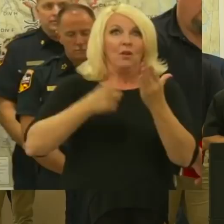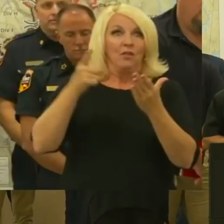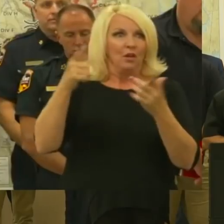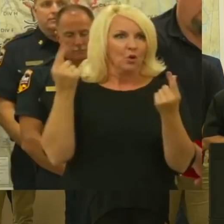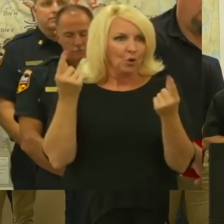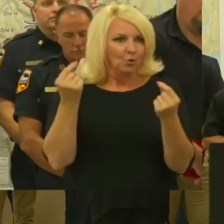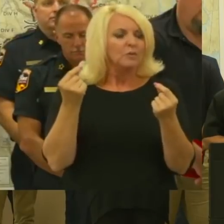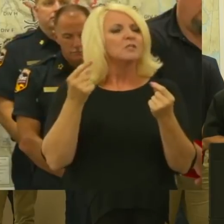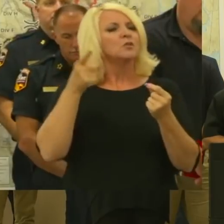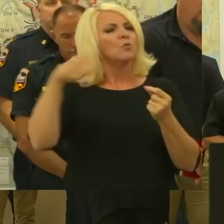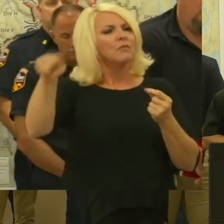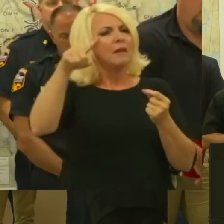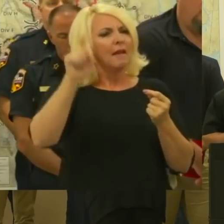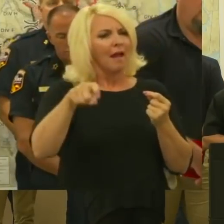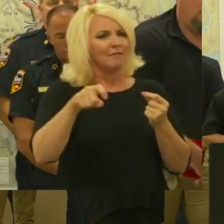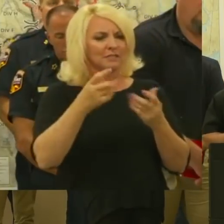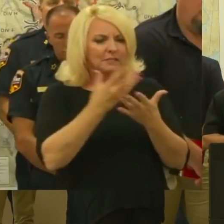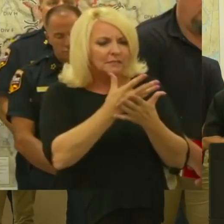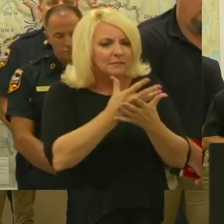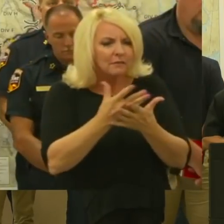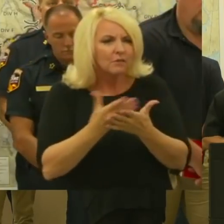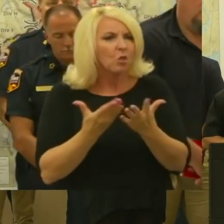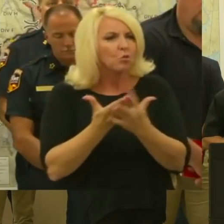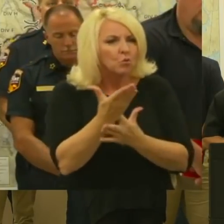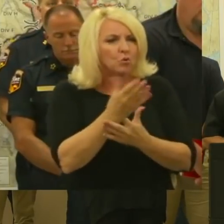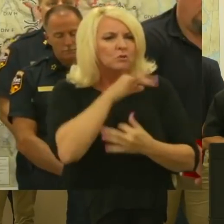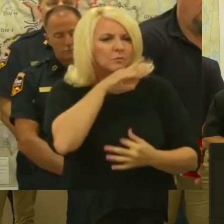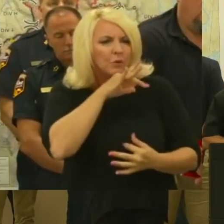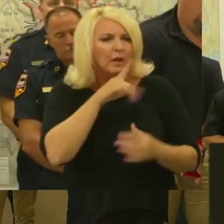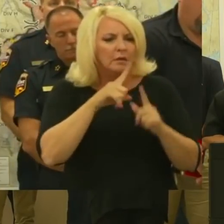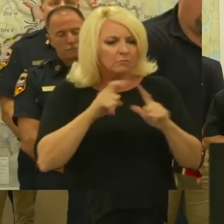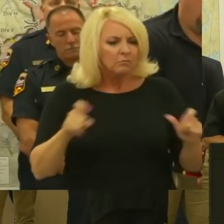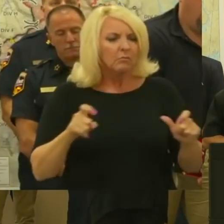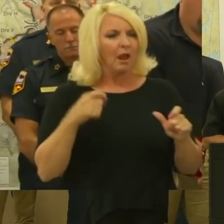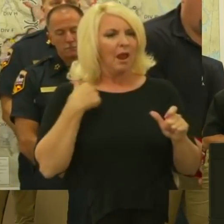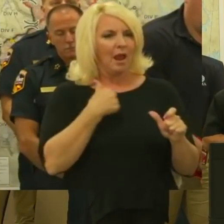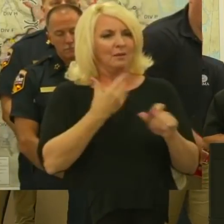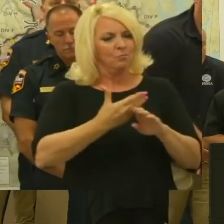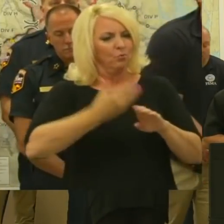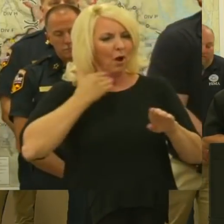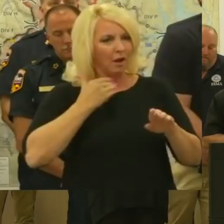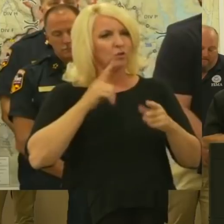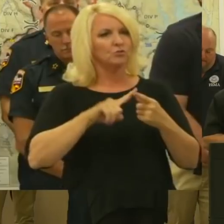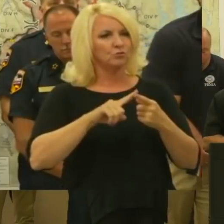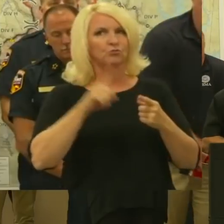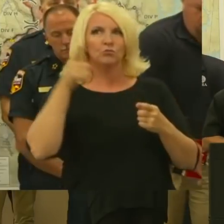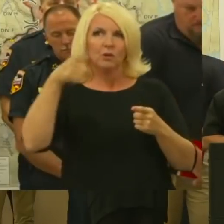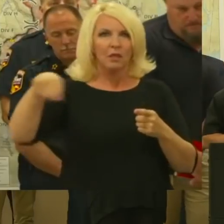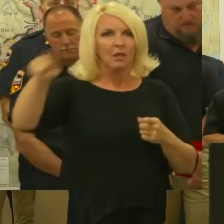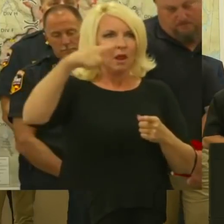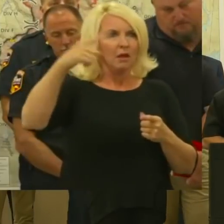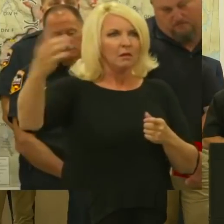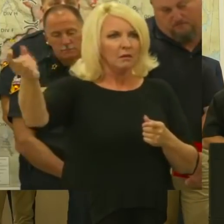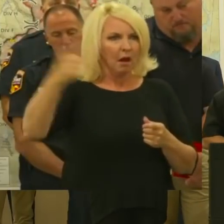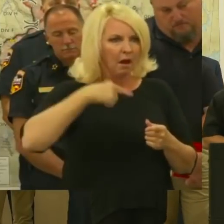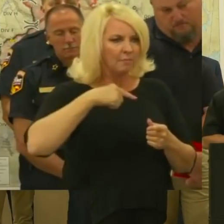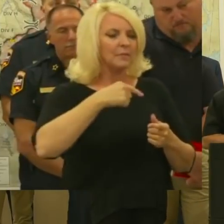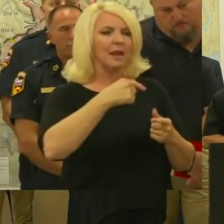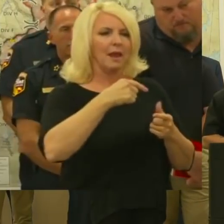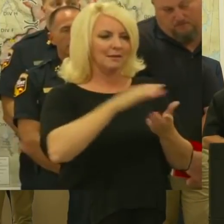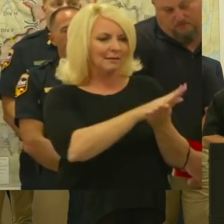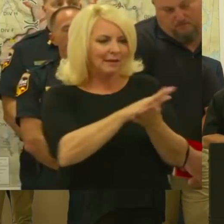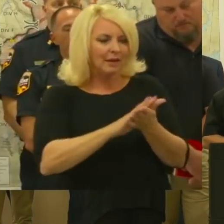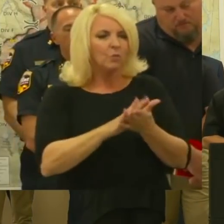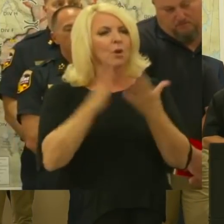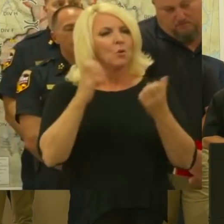to sift through their materials prior to any debris clearance being taken out. We want to make sure that that any heirlooms or personal items